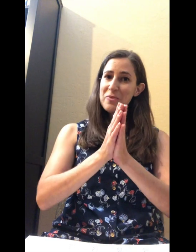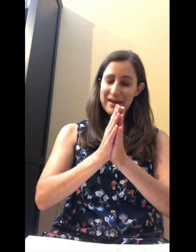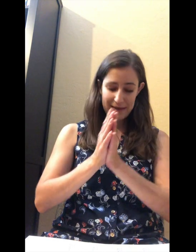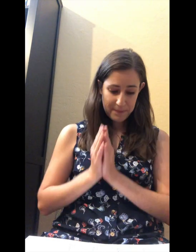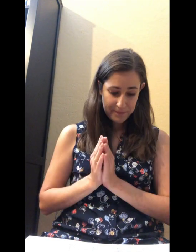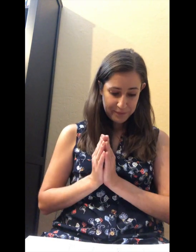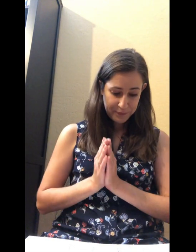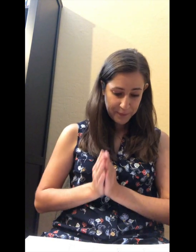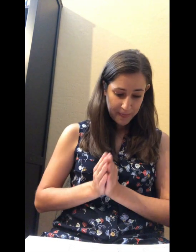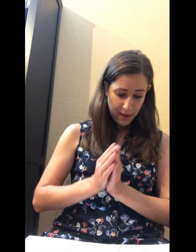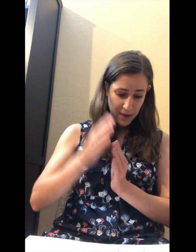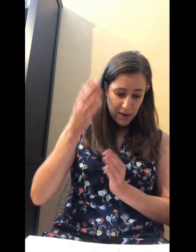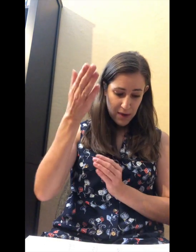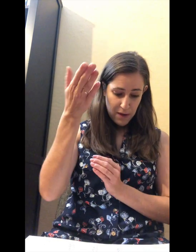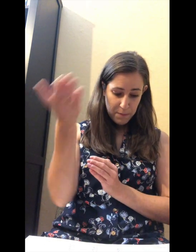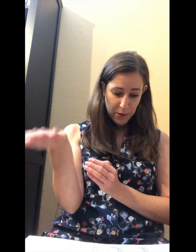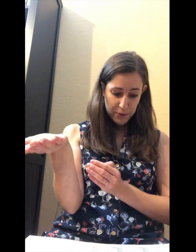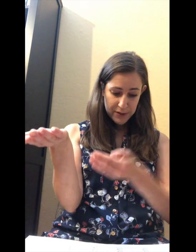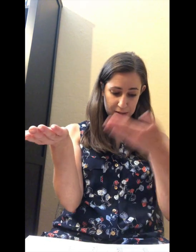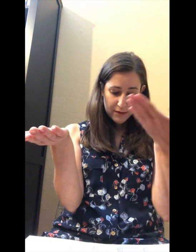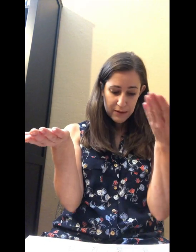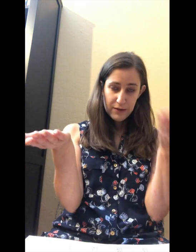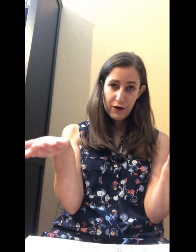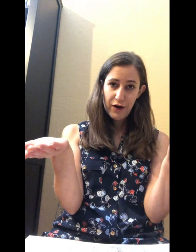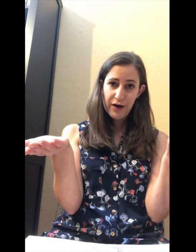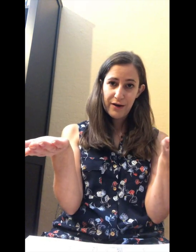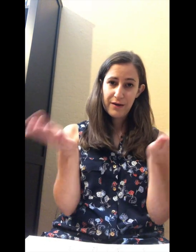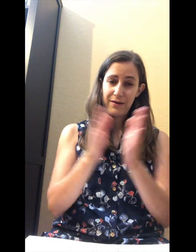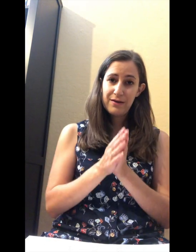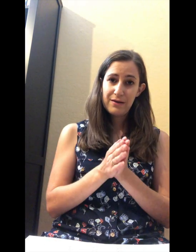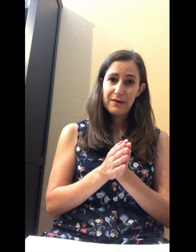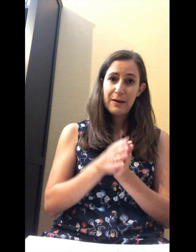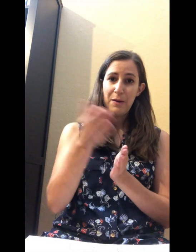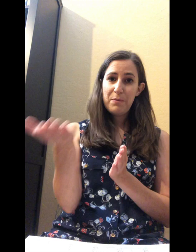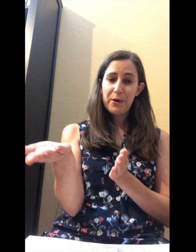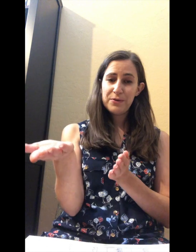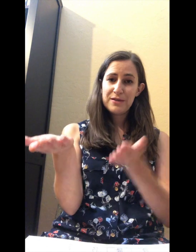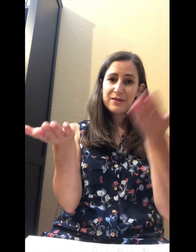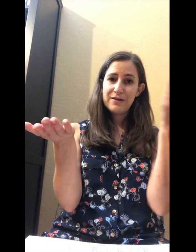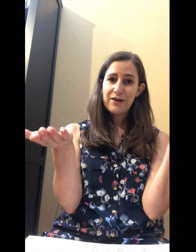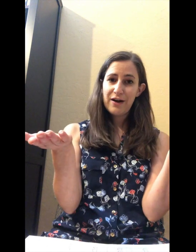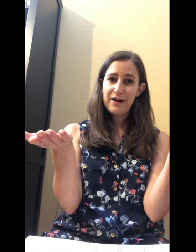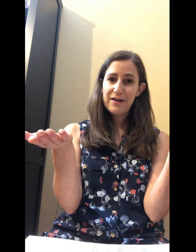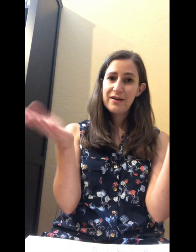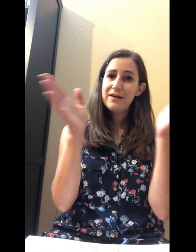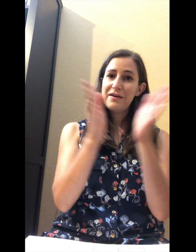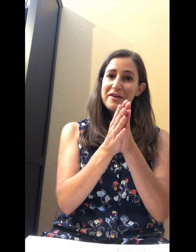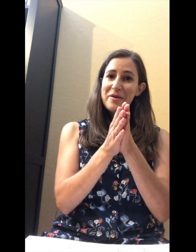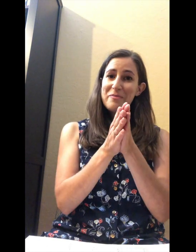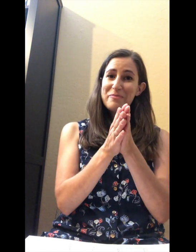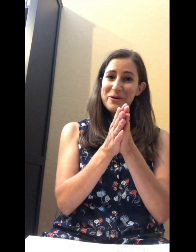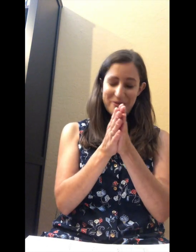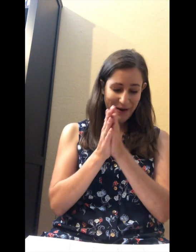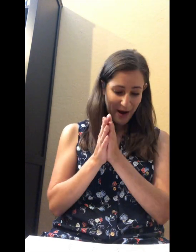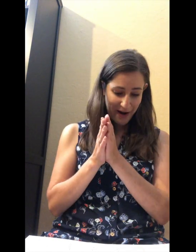man. Post card. Post card. Post card.